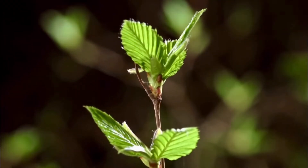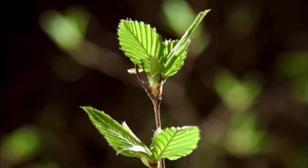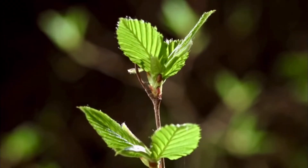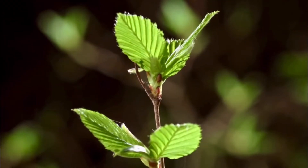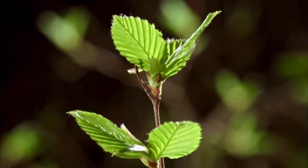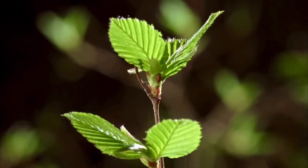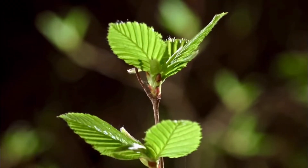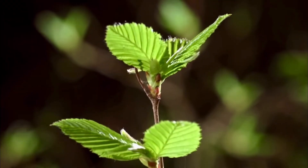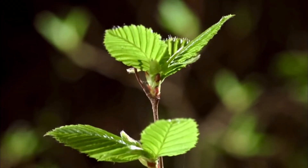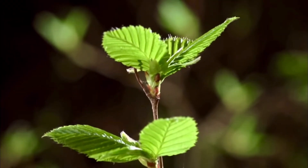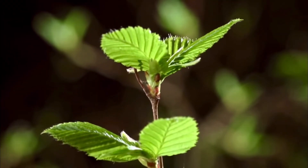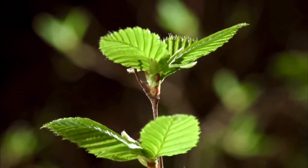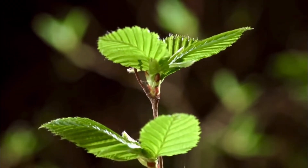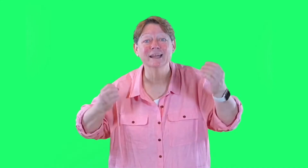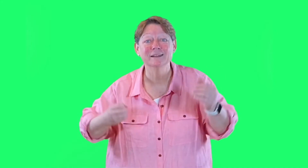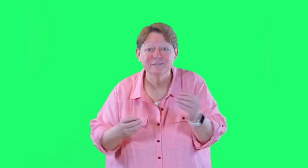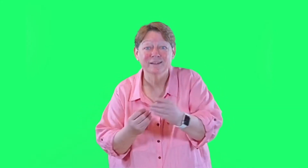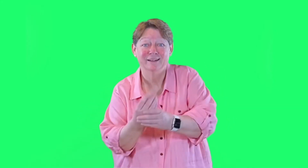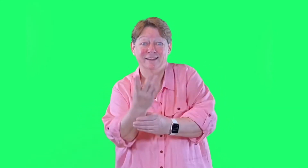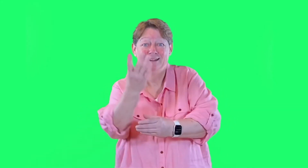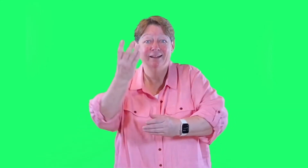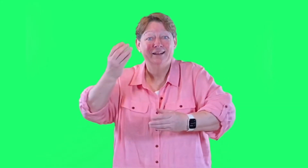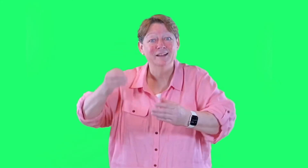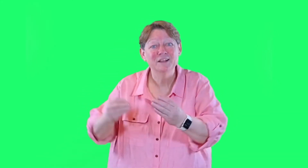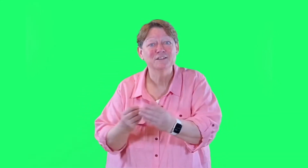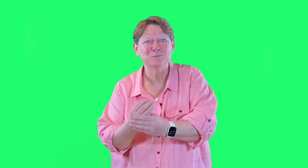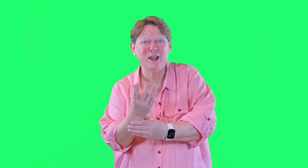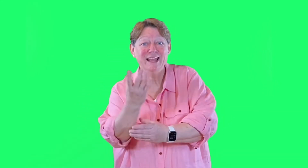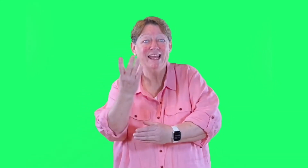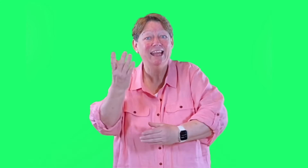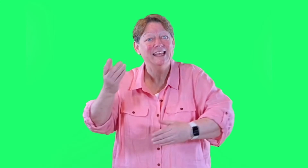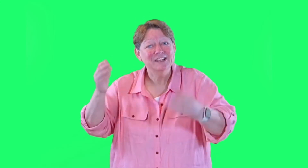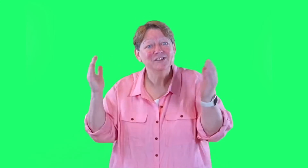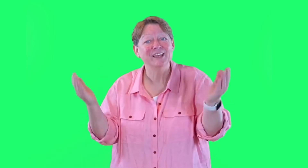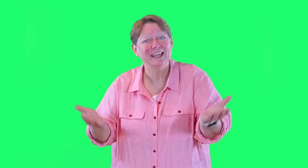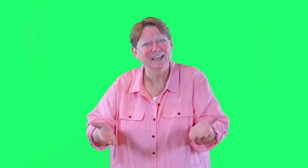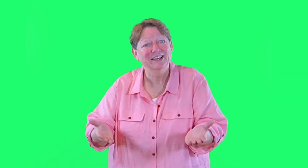Spring. Spring is here.